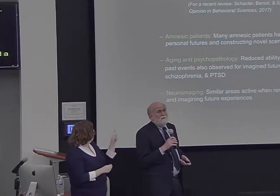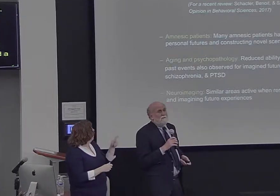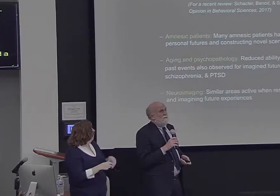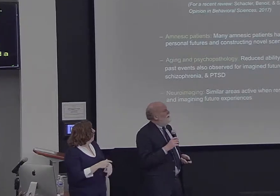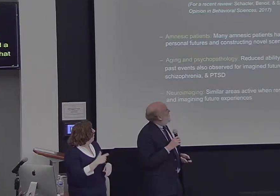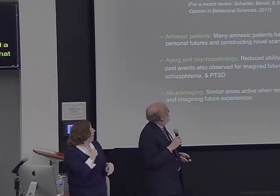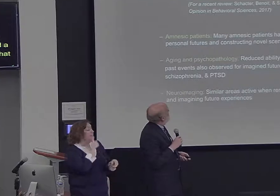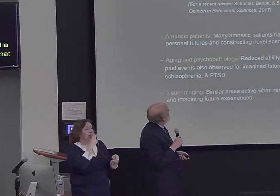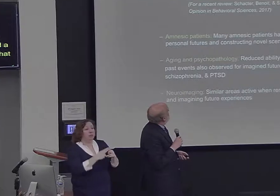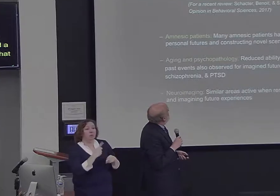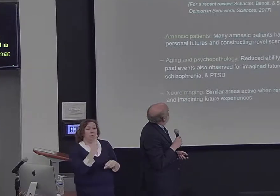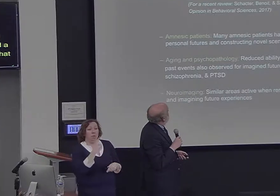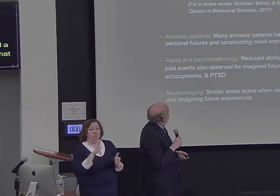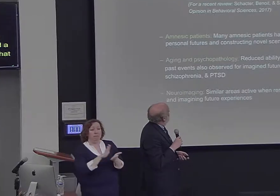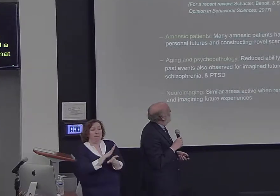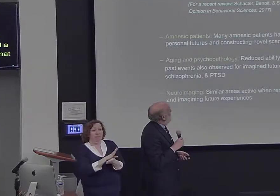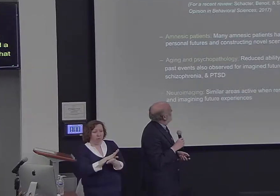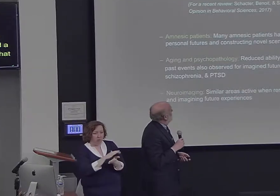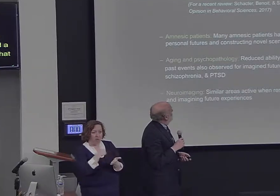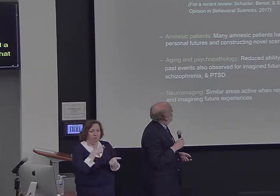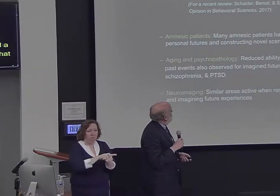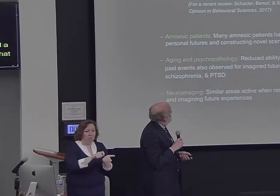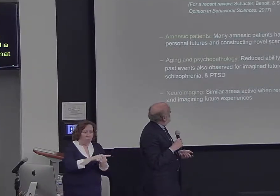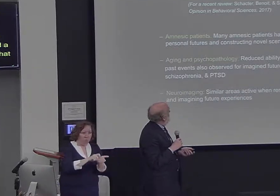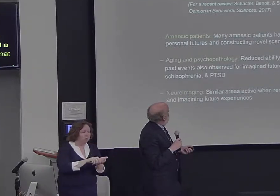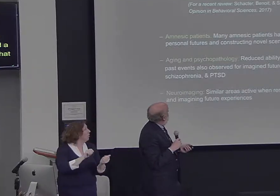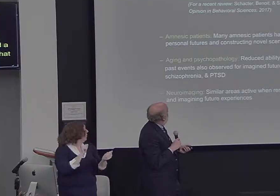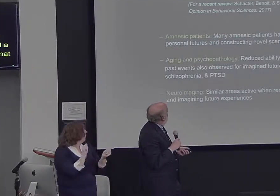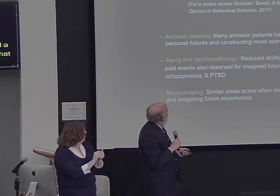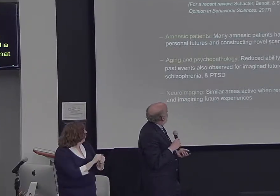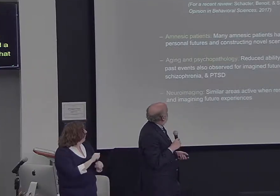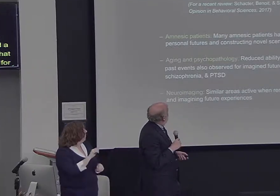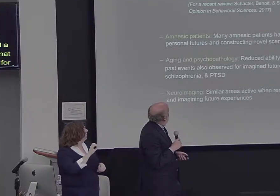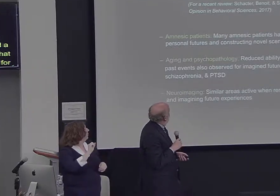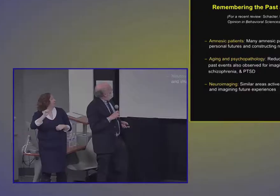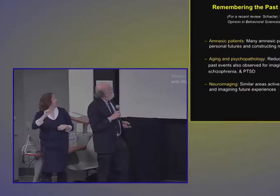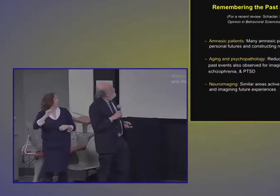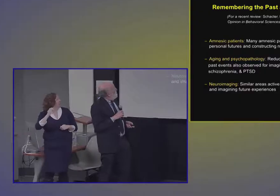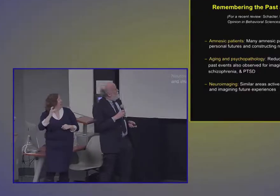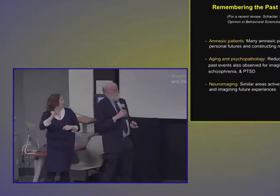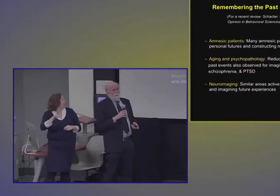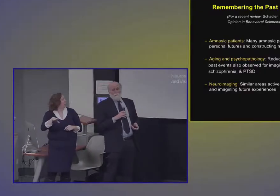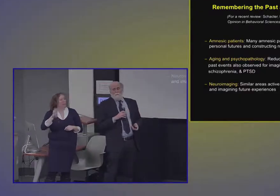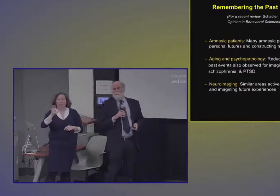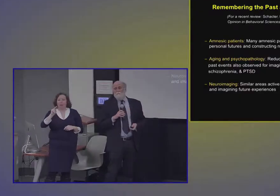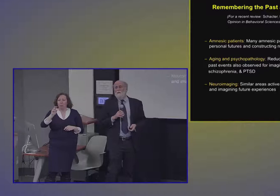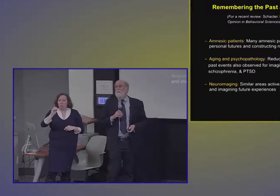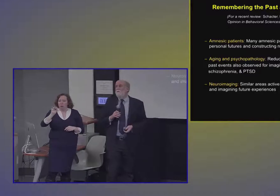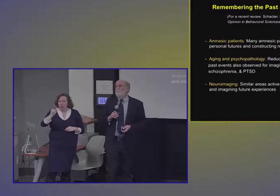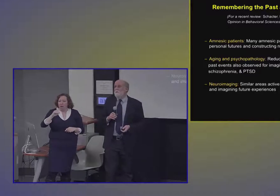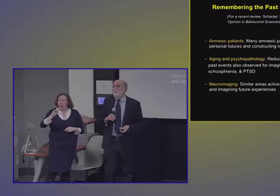two postdocs in my lab. For anyone interested. And it came out a few months ago in Current Opinion and Behavioral Sciences.